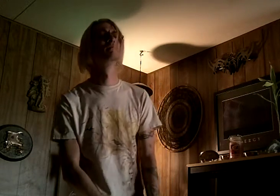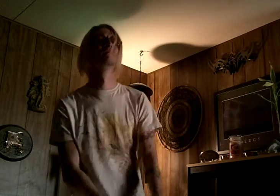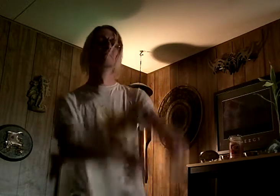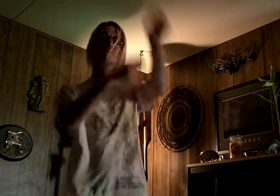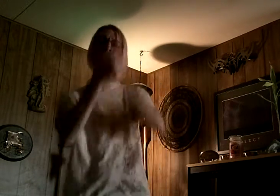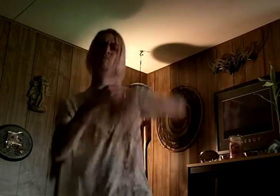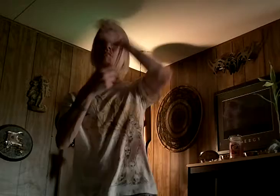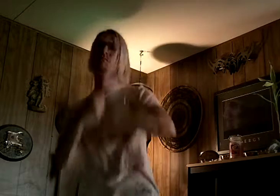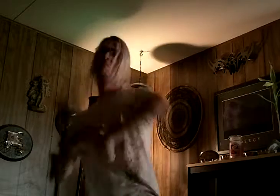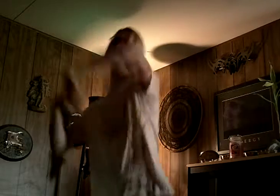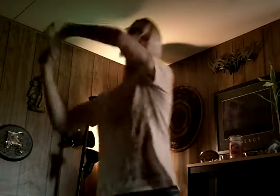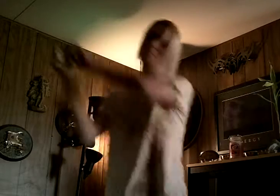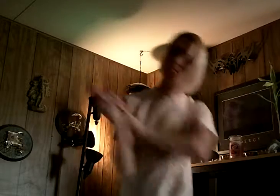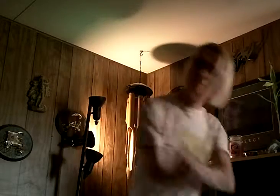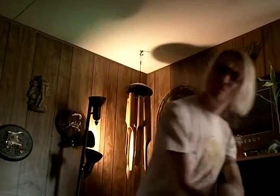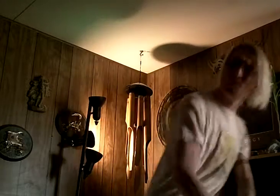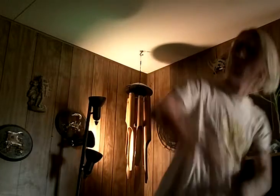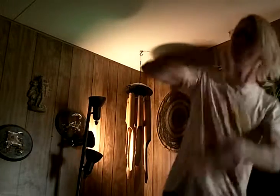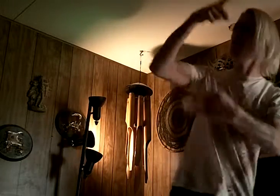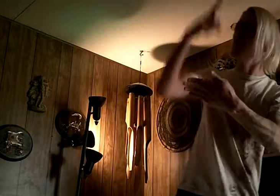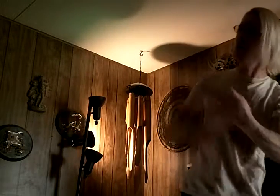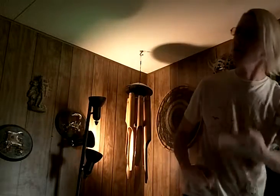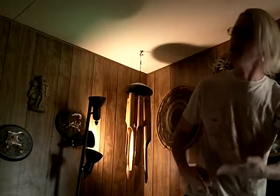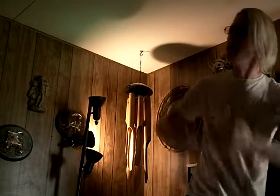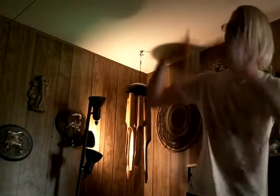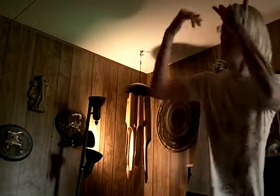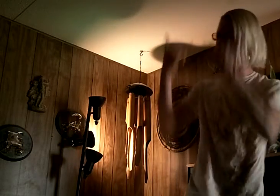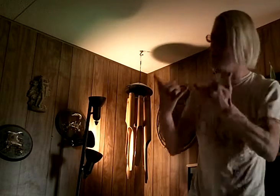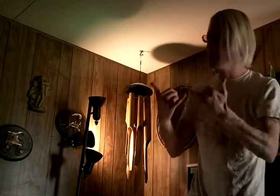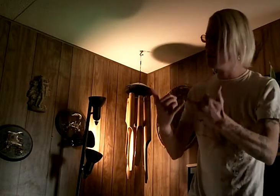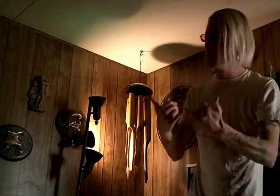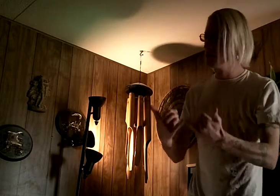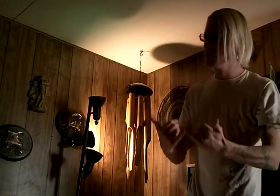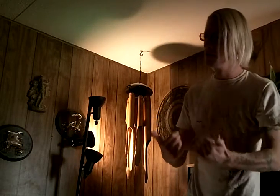Oh What? Now